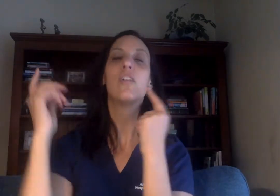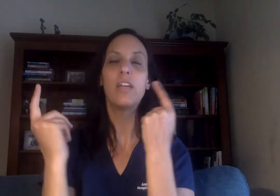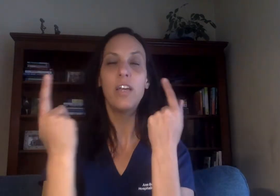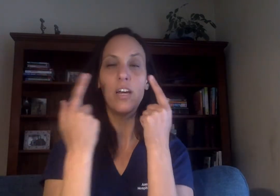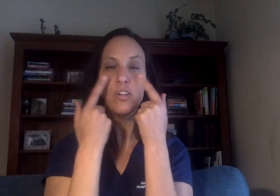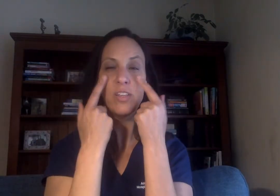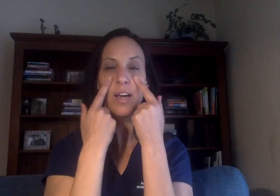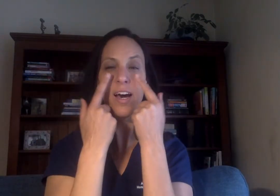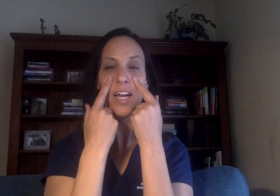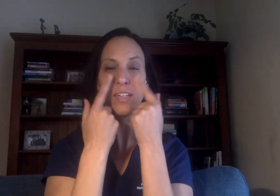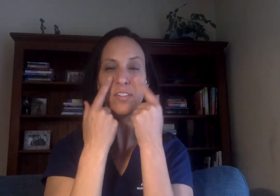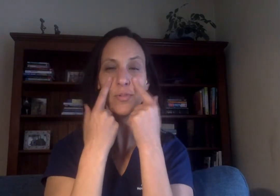under the eyes.